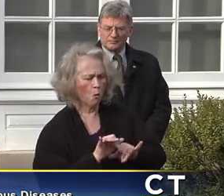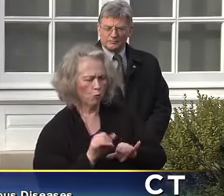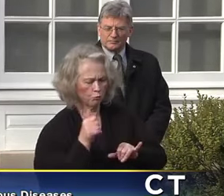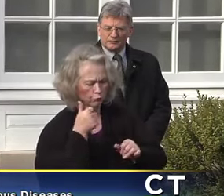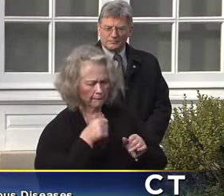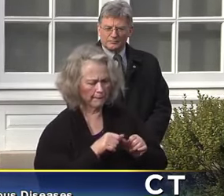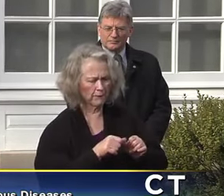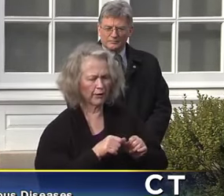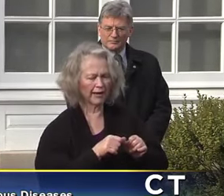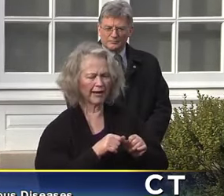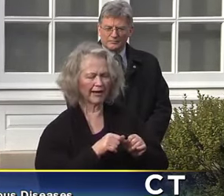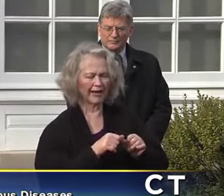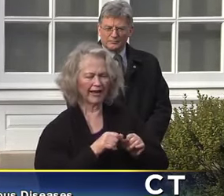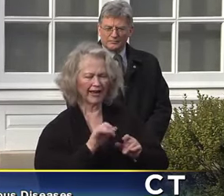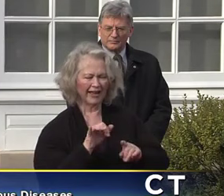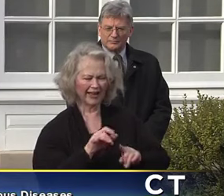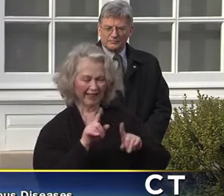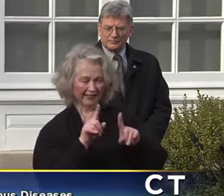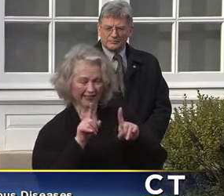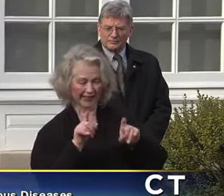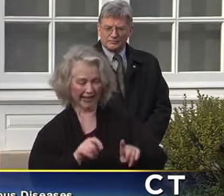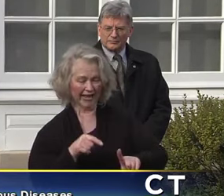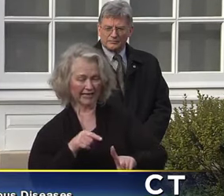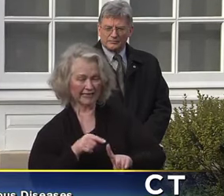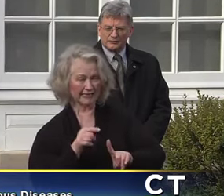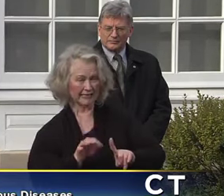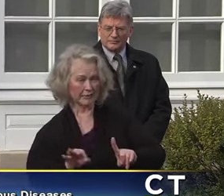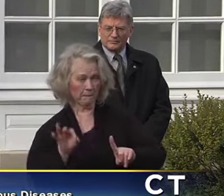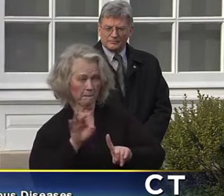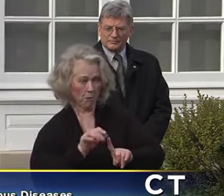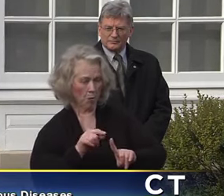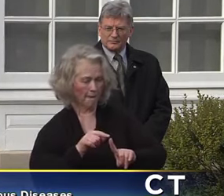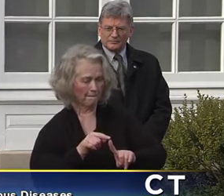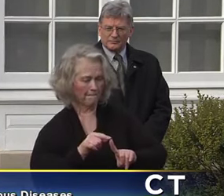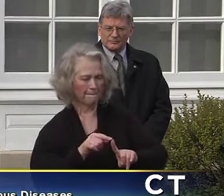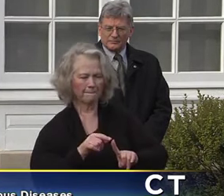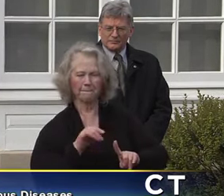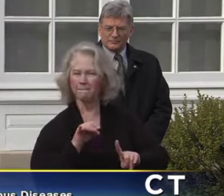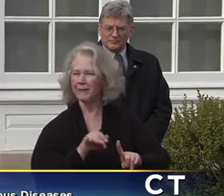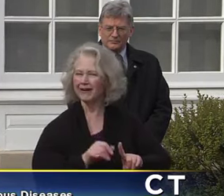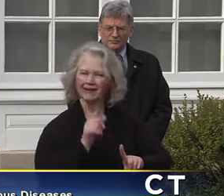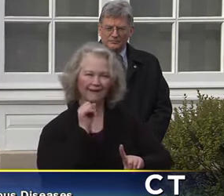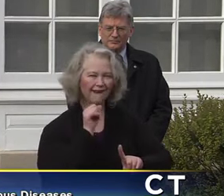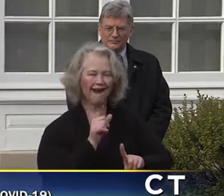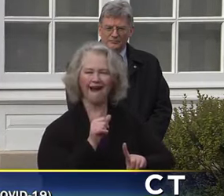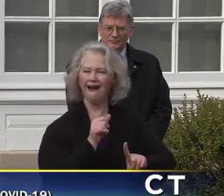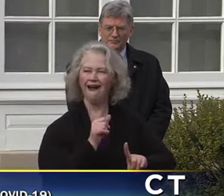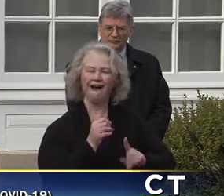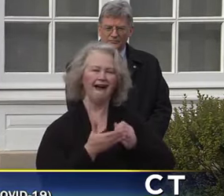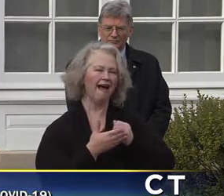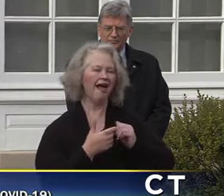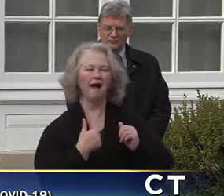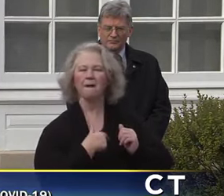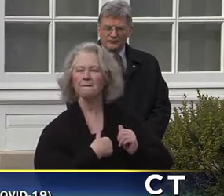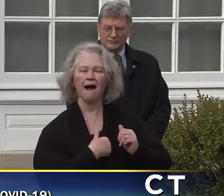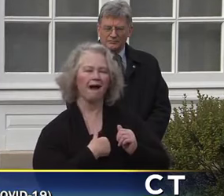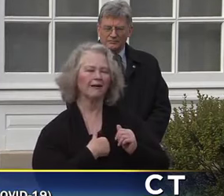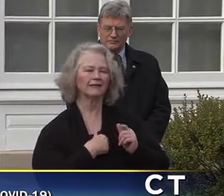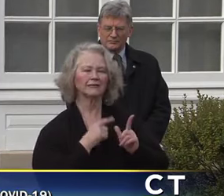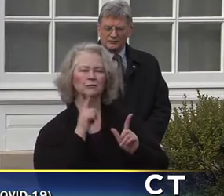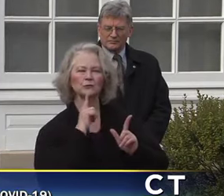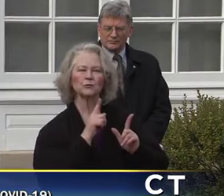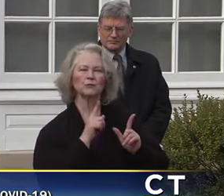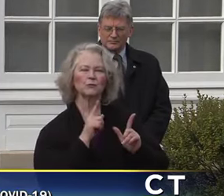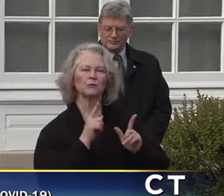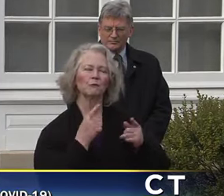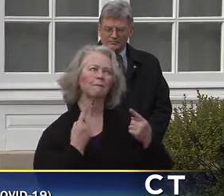that testing is is important, but it's not what's going to get us through this. It's just one of the tools that we have